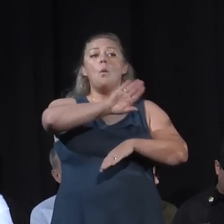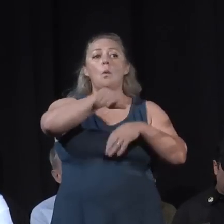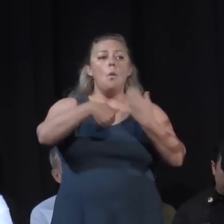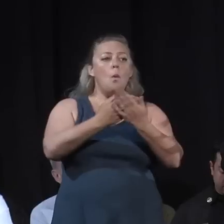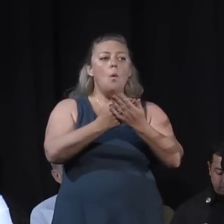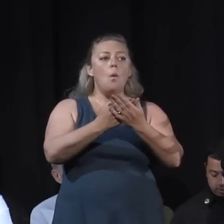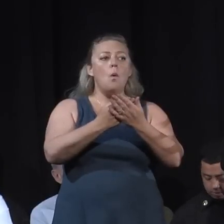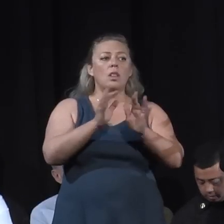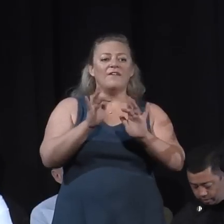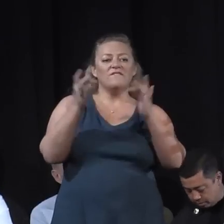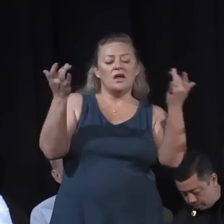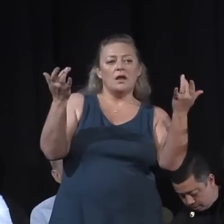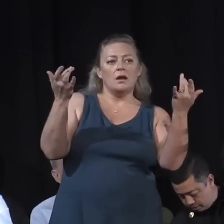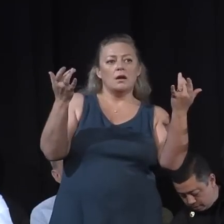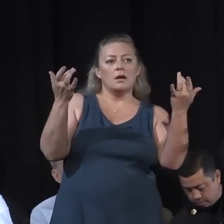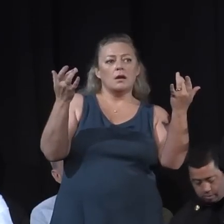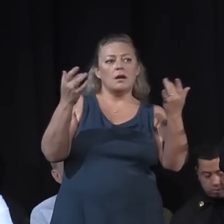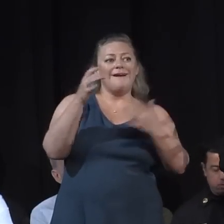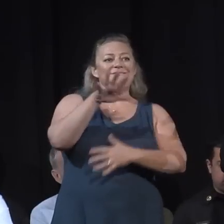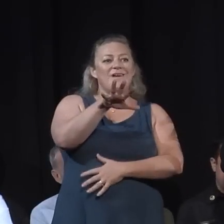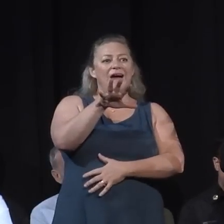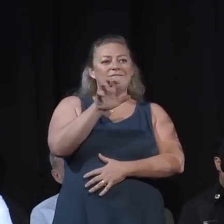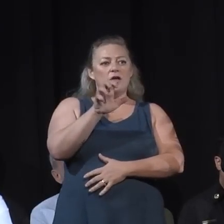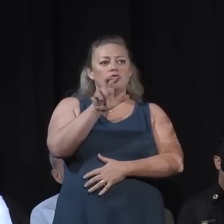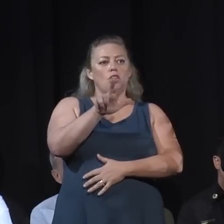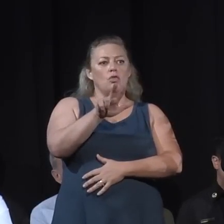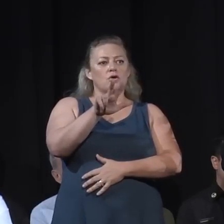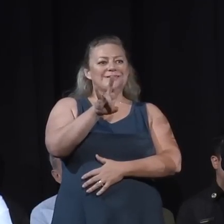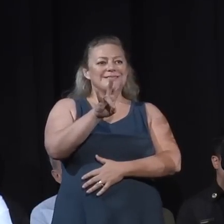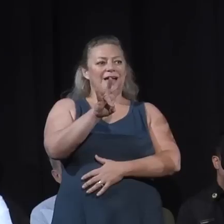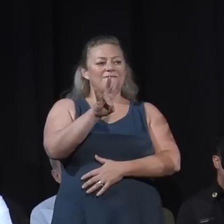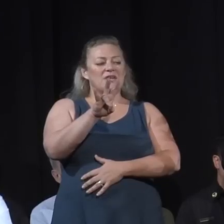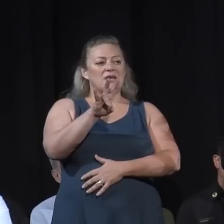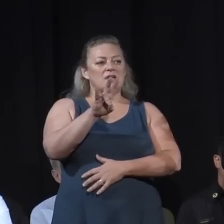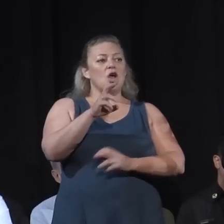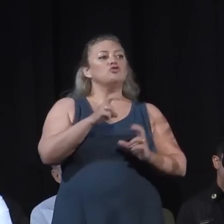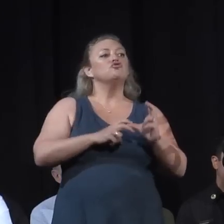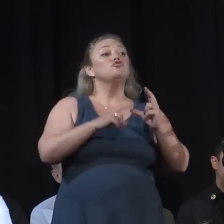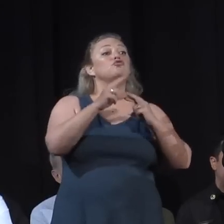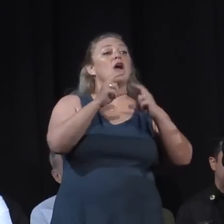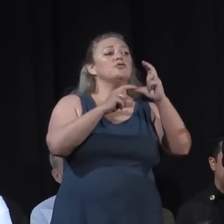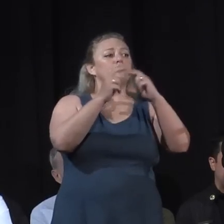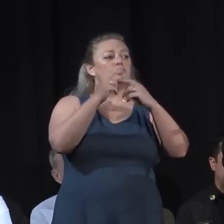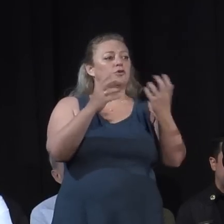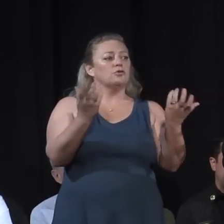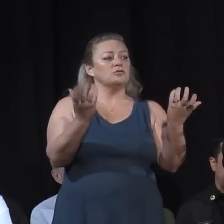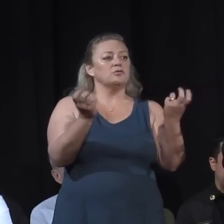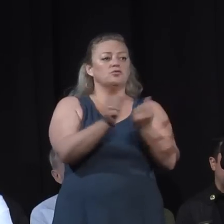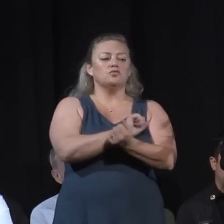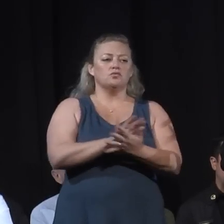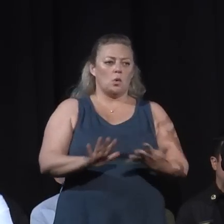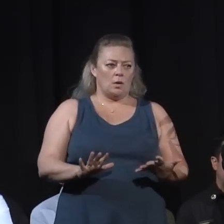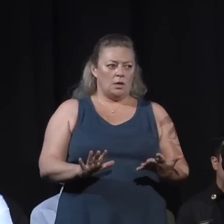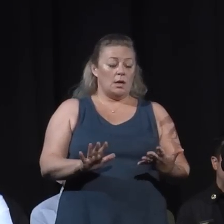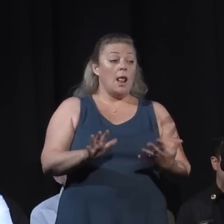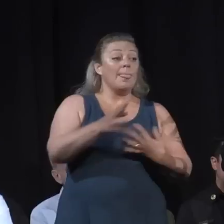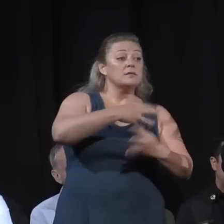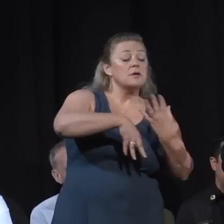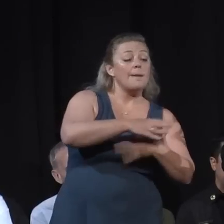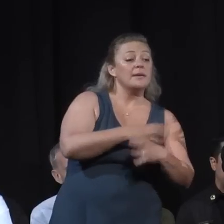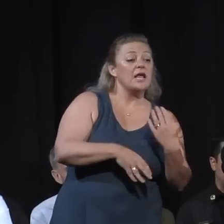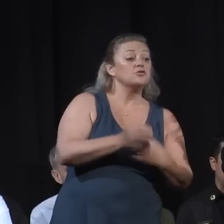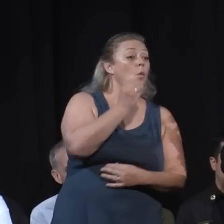total of 537 structures destroyed. Now, that is a combination of residences and